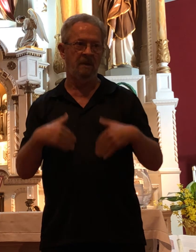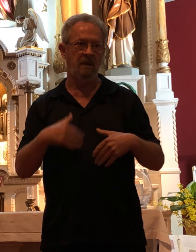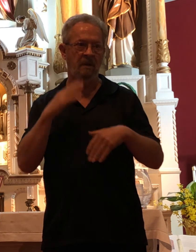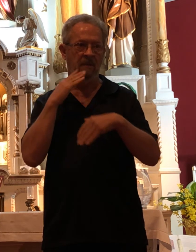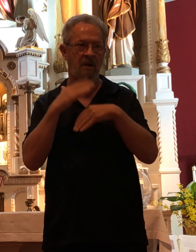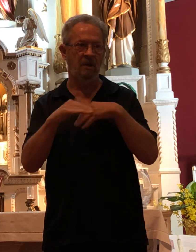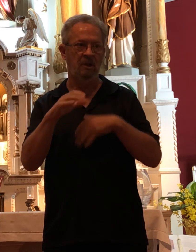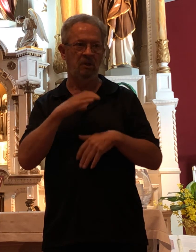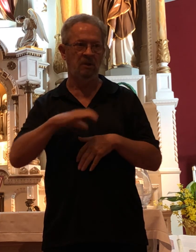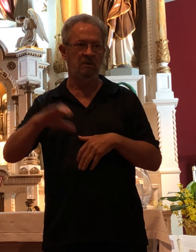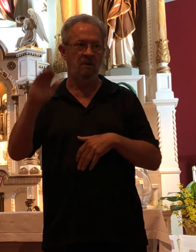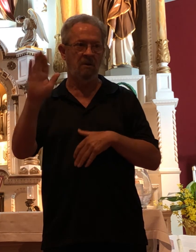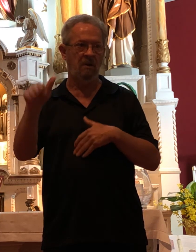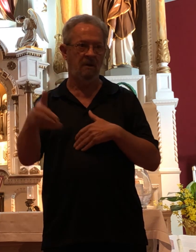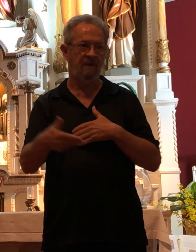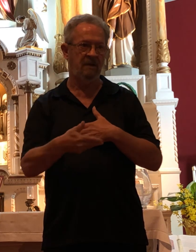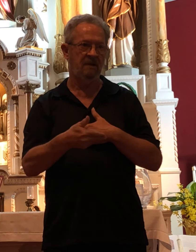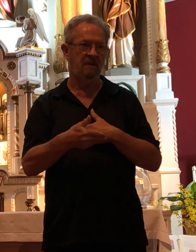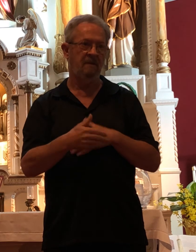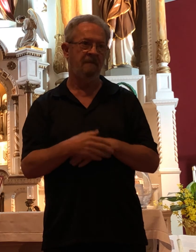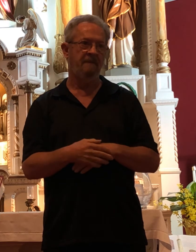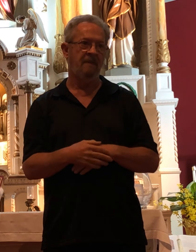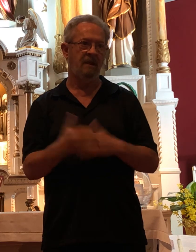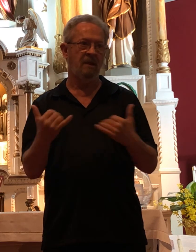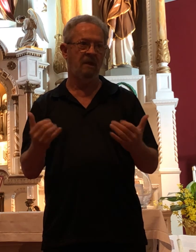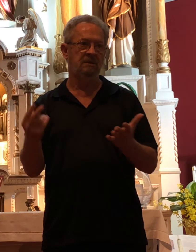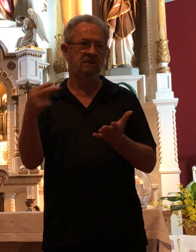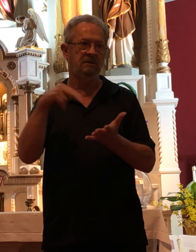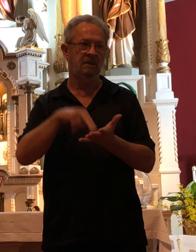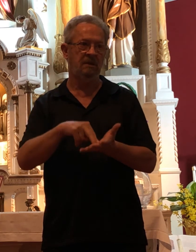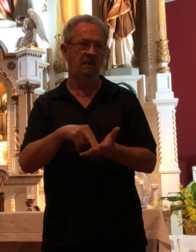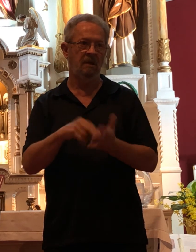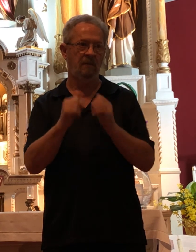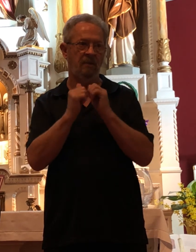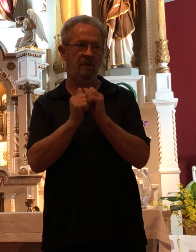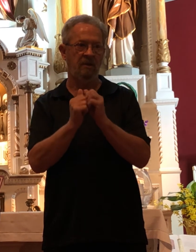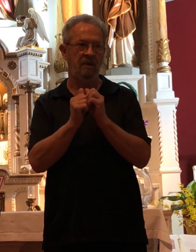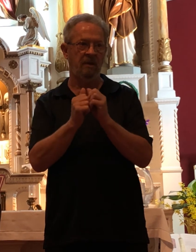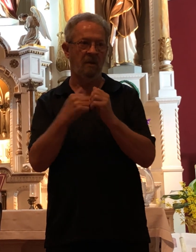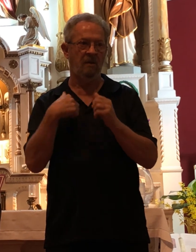You're all invited to that. Let us stand as we ask God for His final blessing.